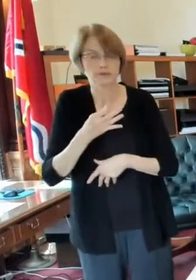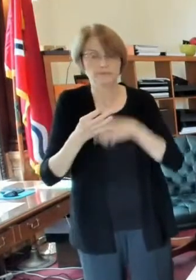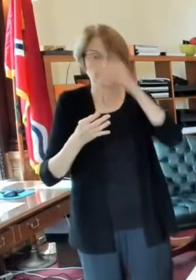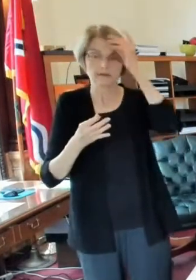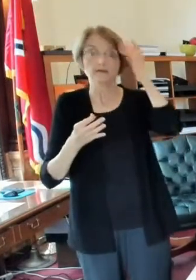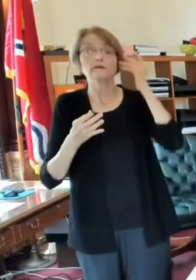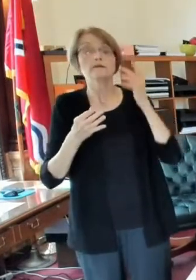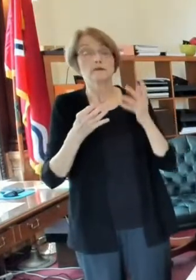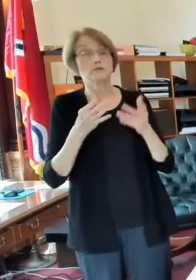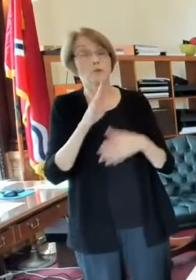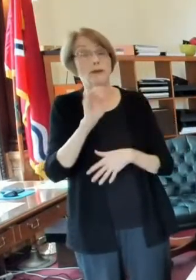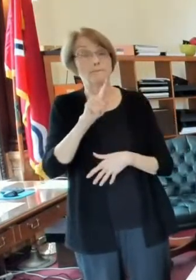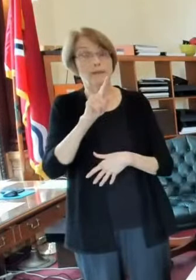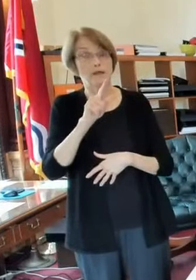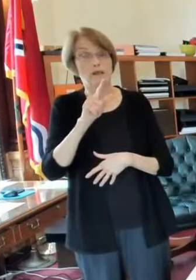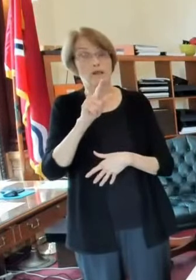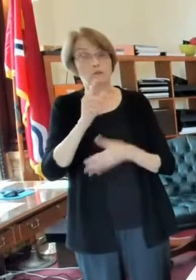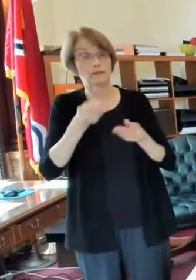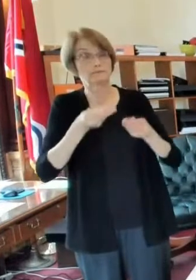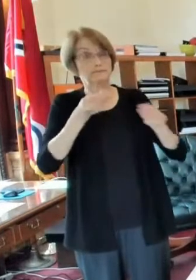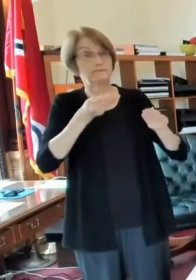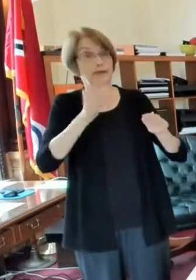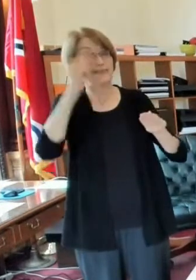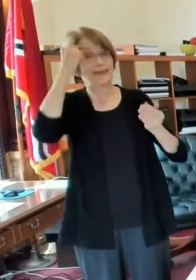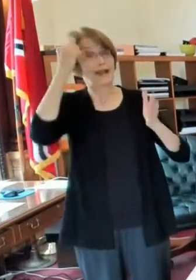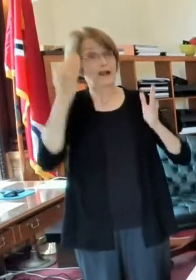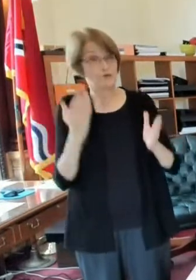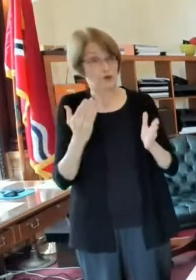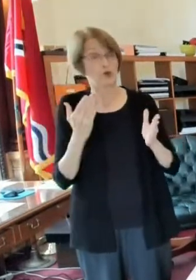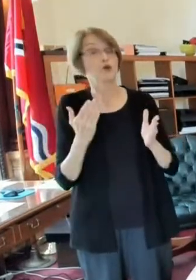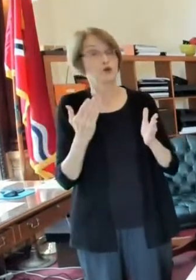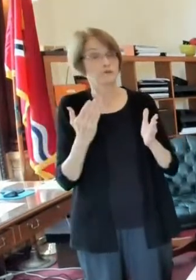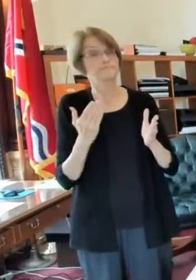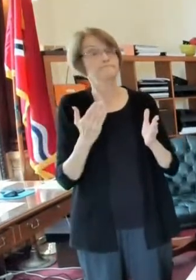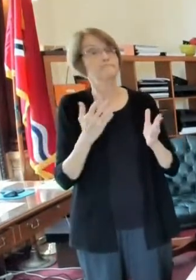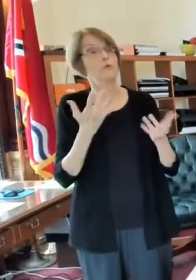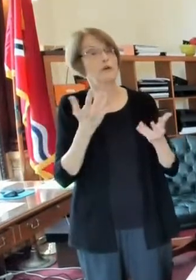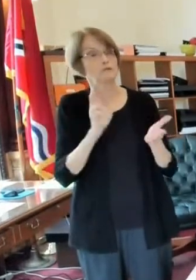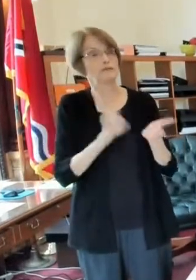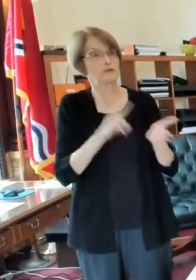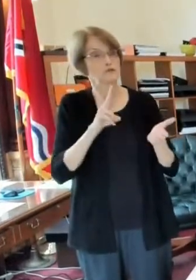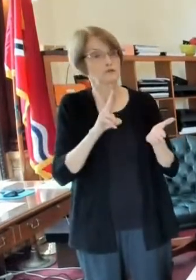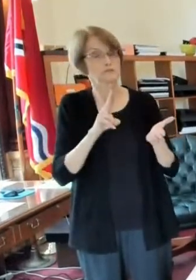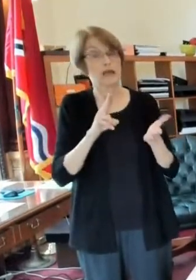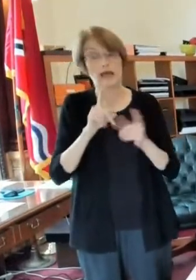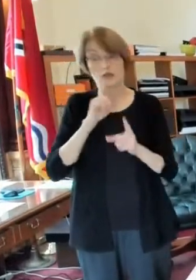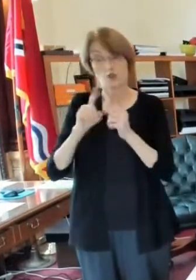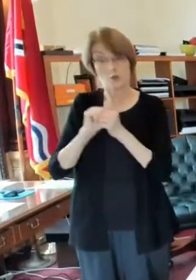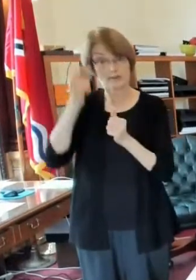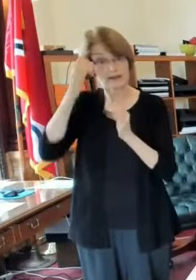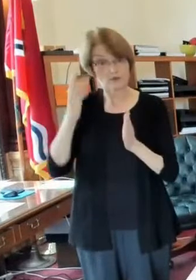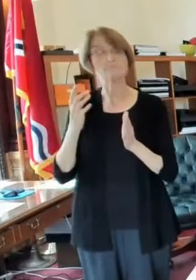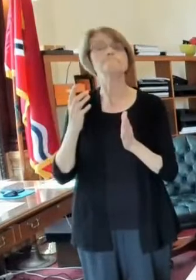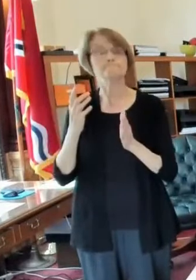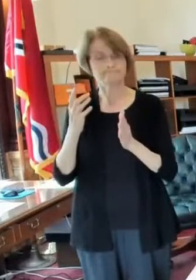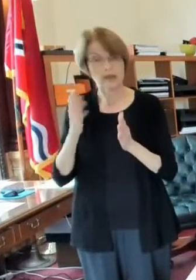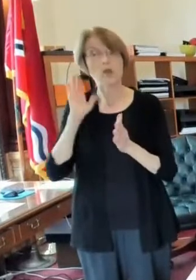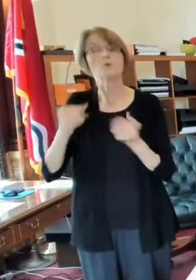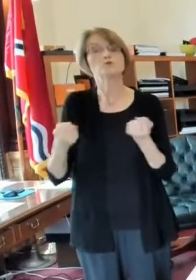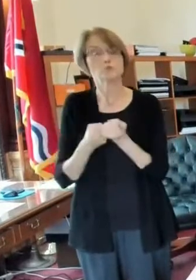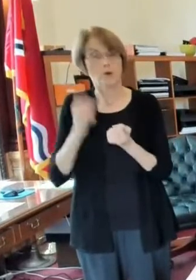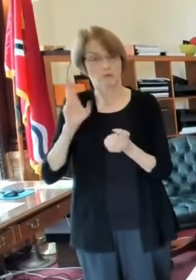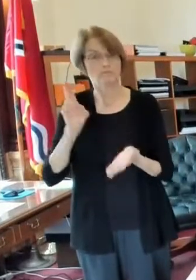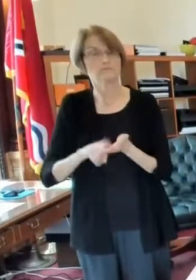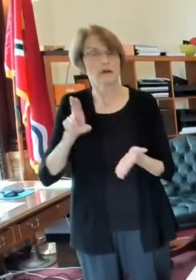governor for his signature um we have spoken with the governor he is in support of this and so um we